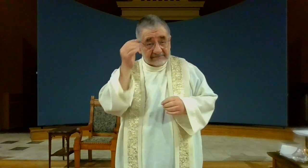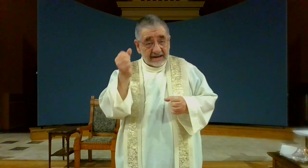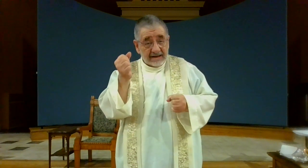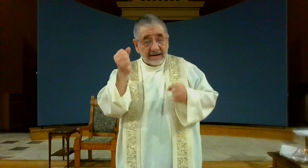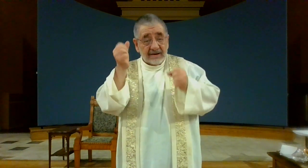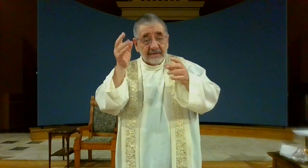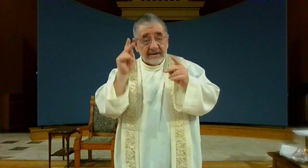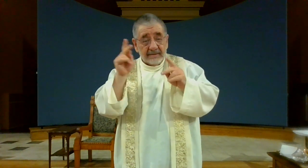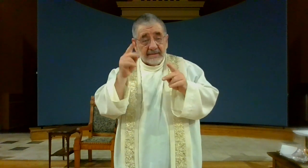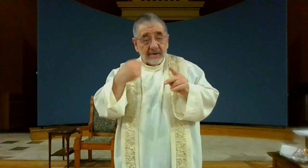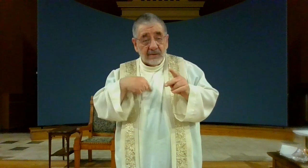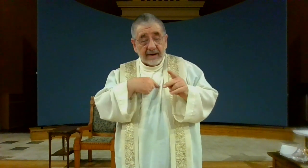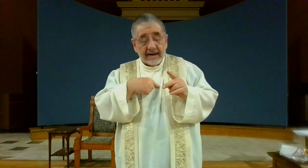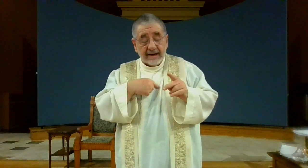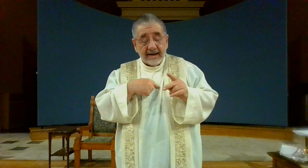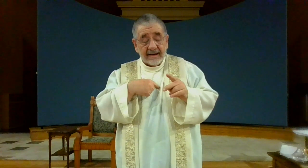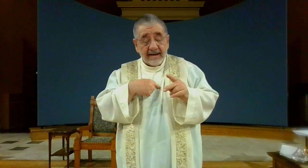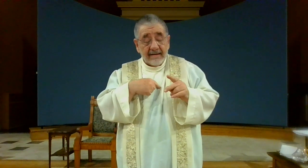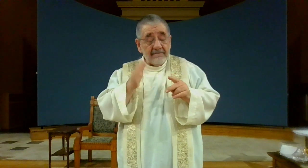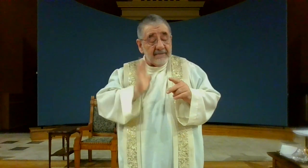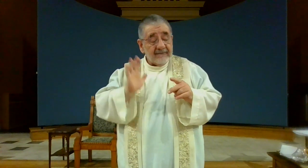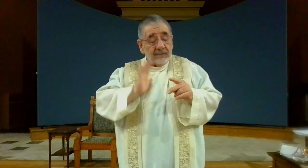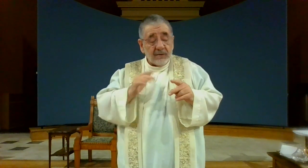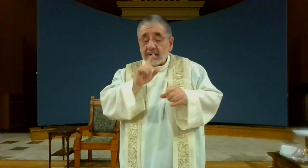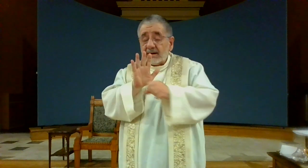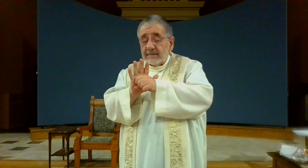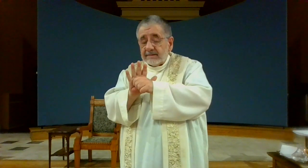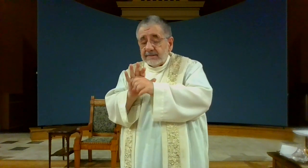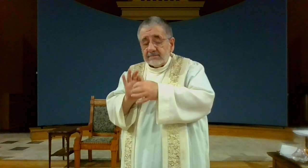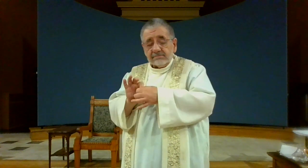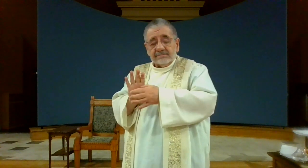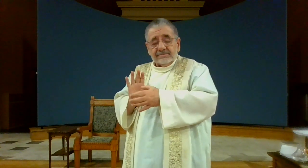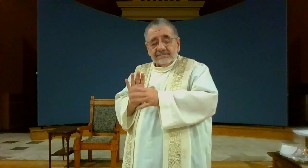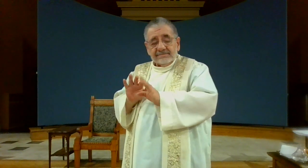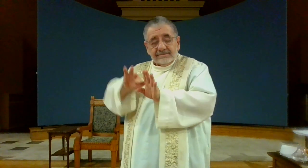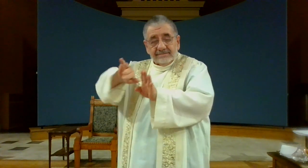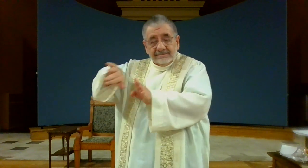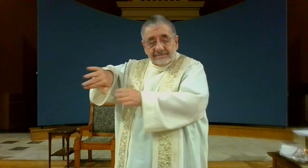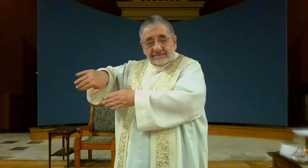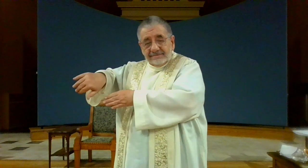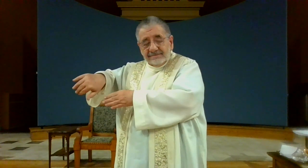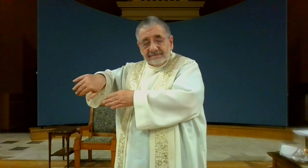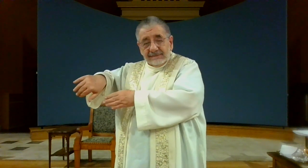think about all the people you may have made a promise to who you are now disconnected from